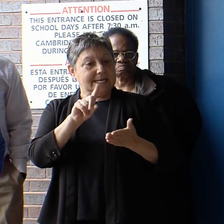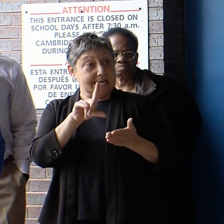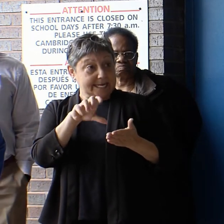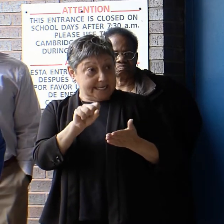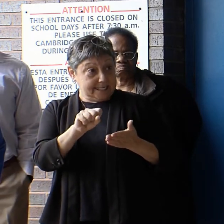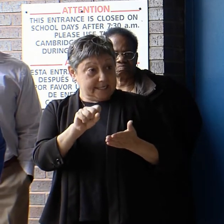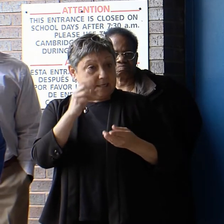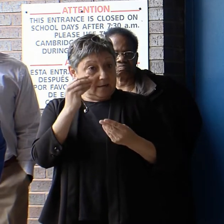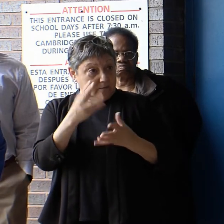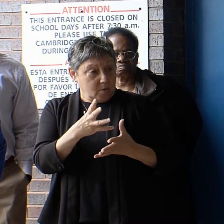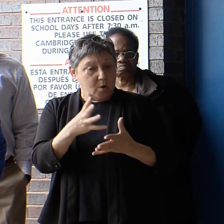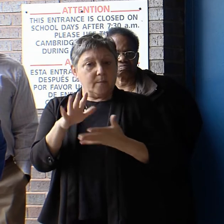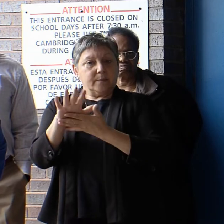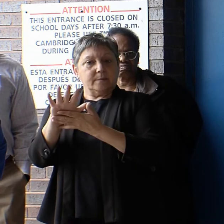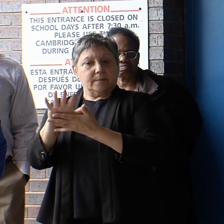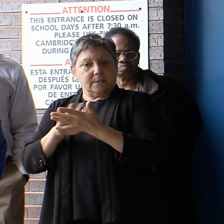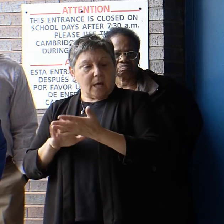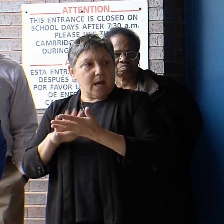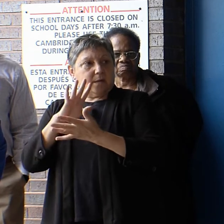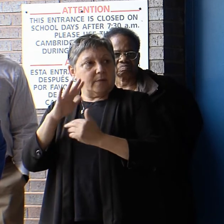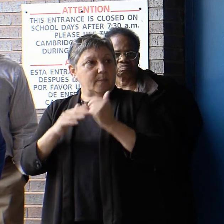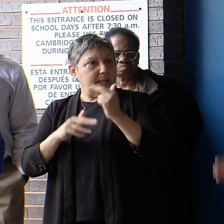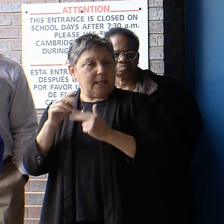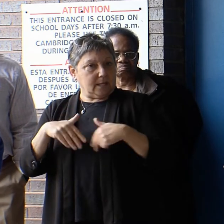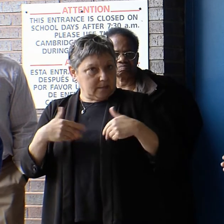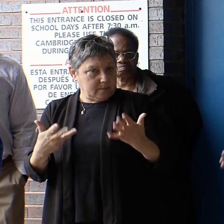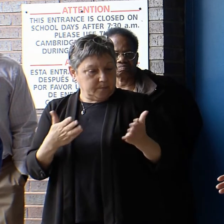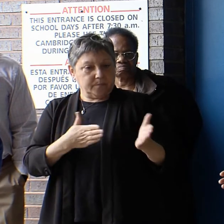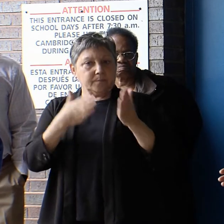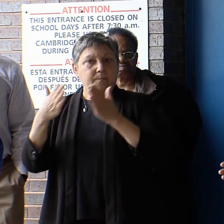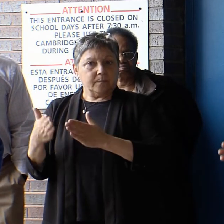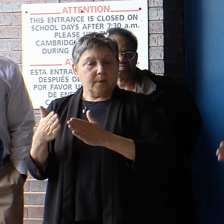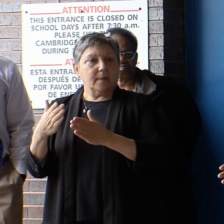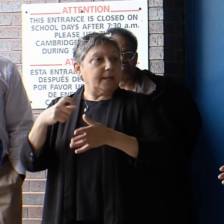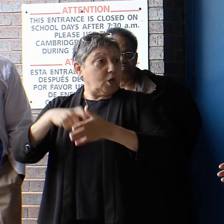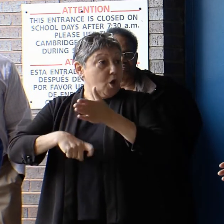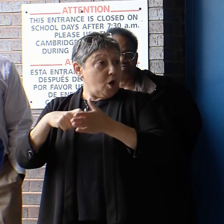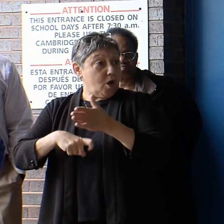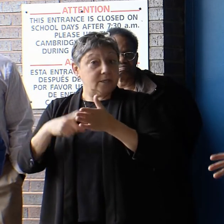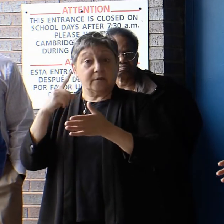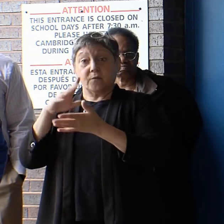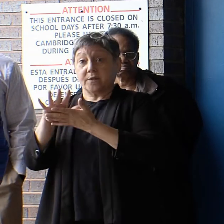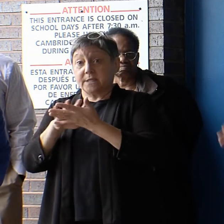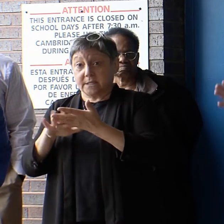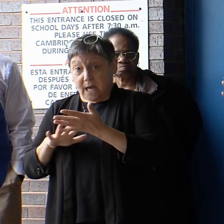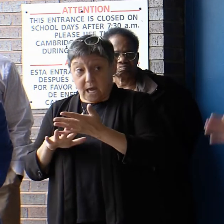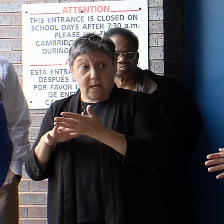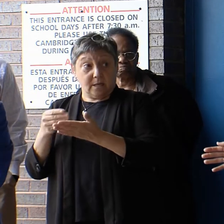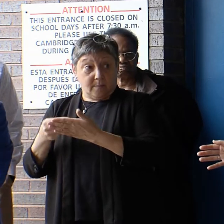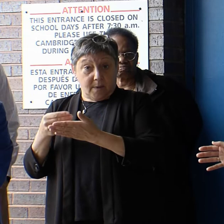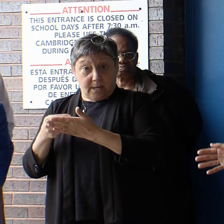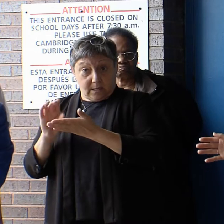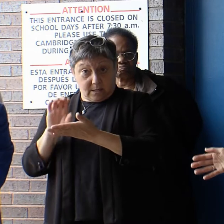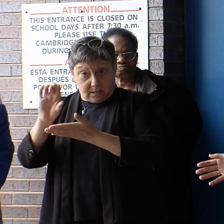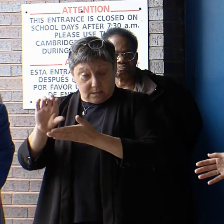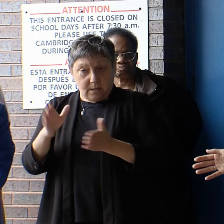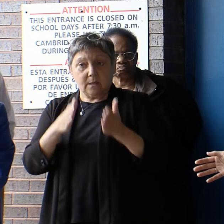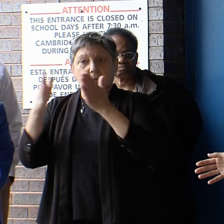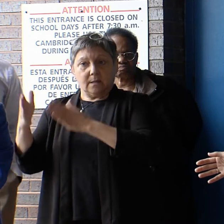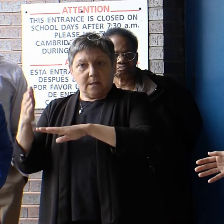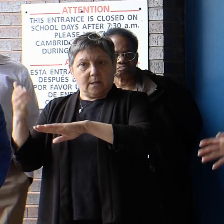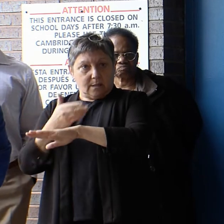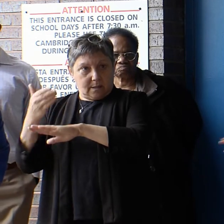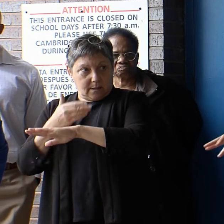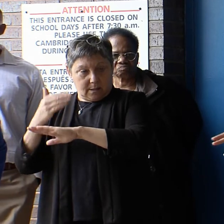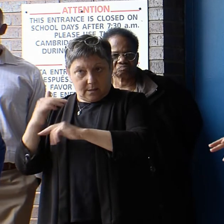inform the design of the building. And then the cost of design is funded. And then the cost of construction